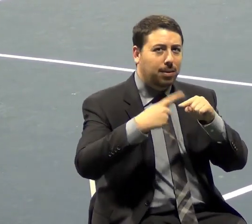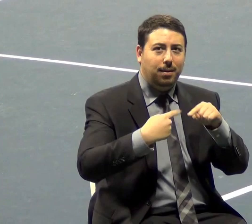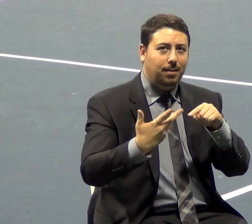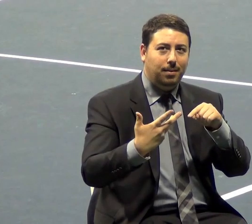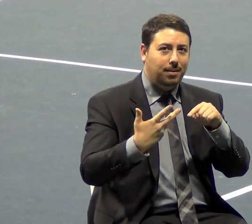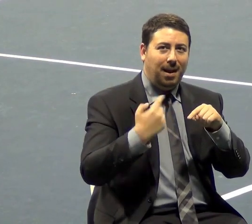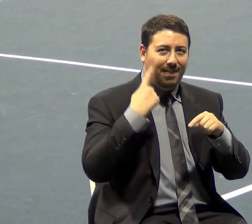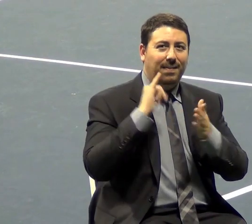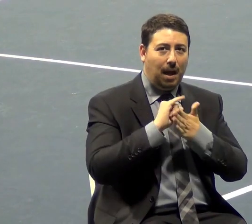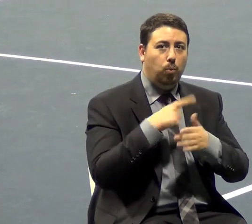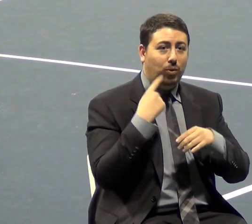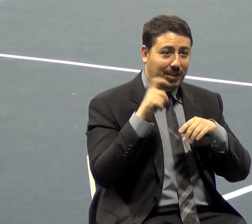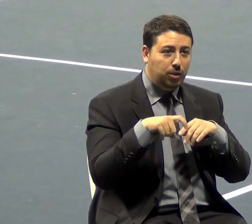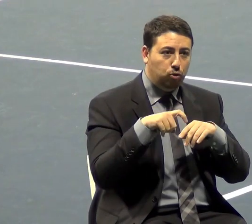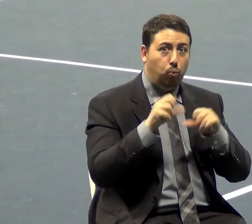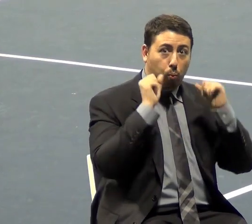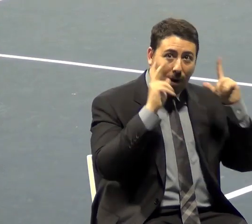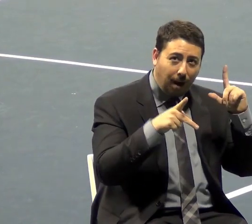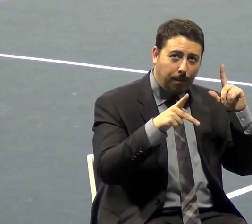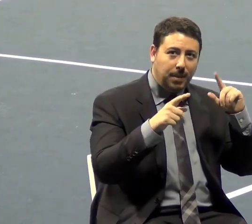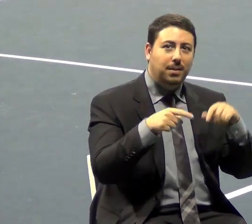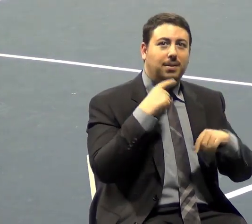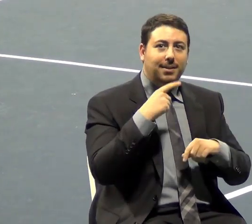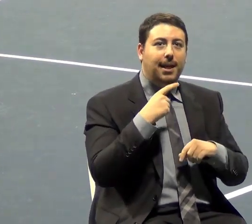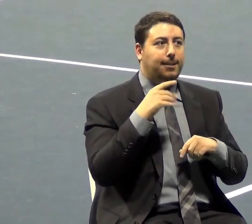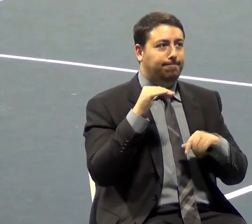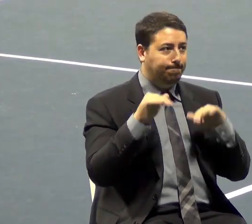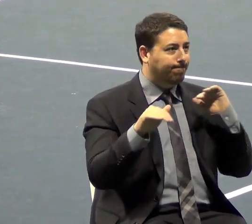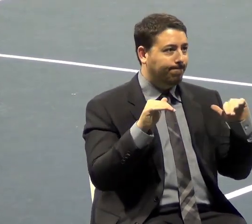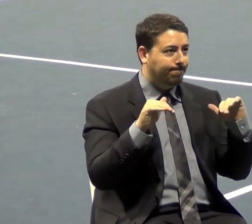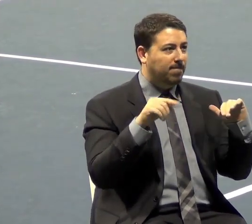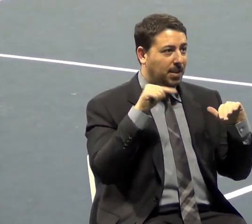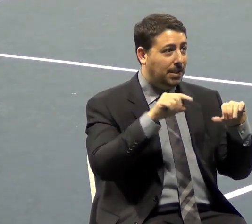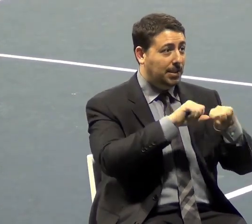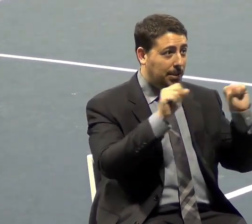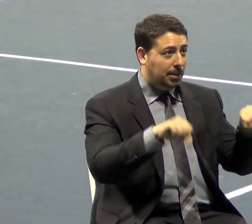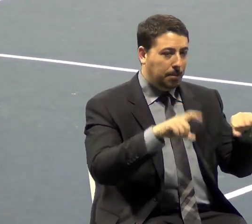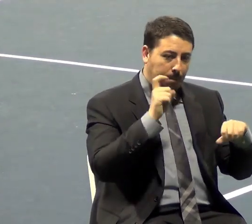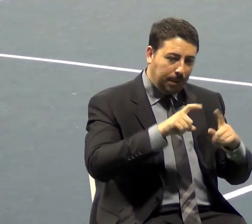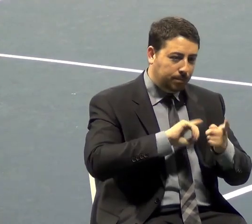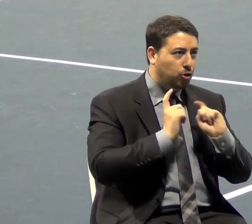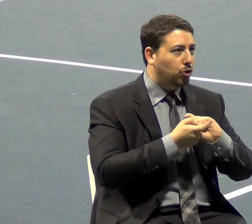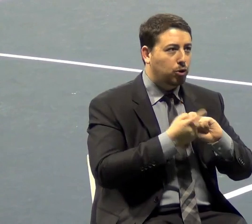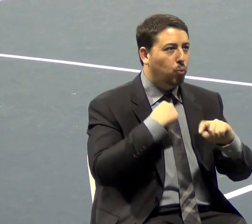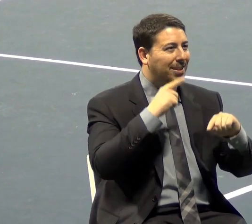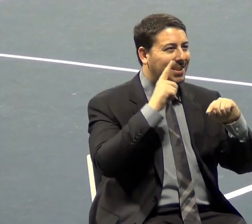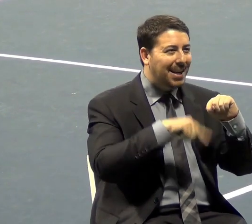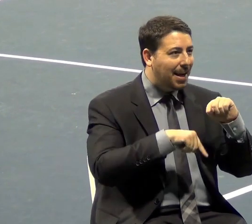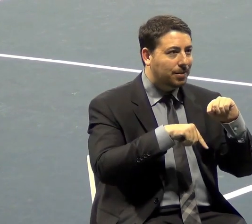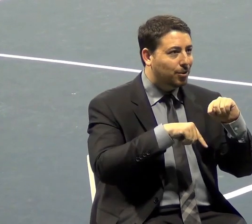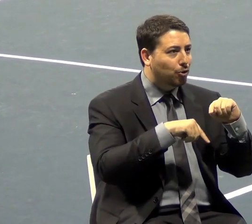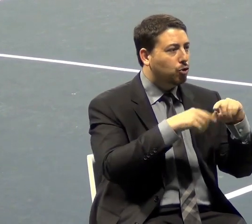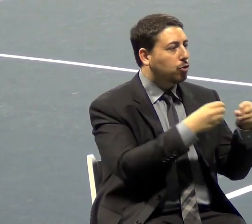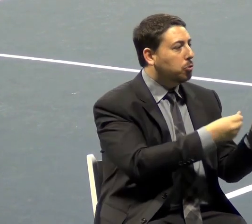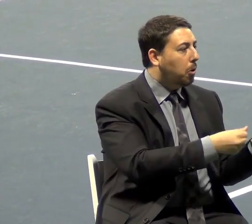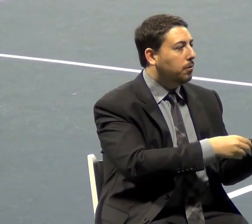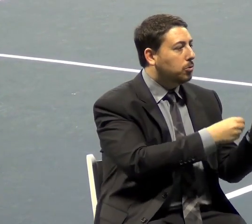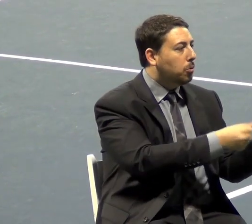do is wake up someday and say that this system has to be changed. We just can't patch it up. Because the Soviet system